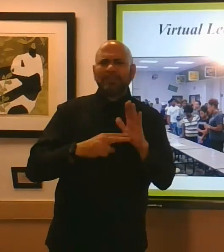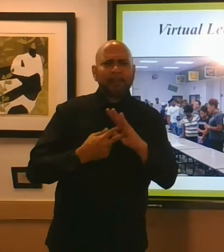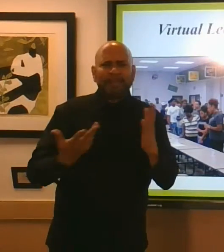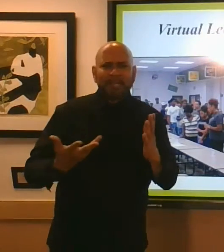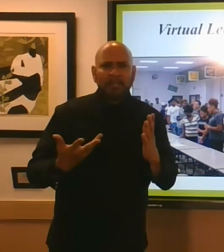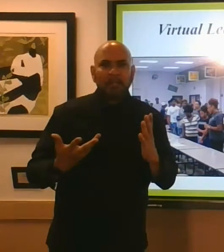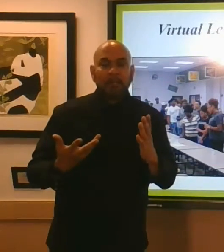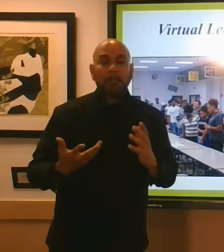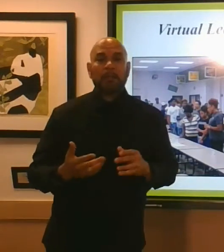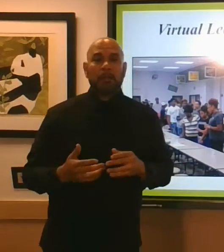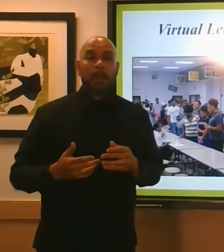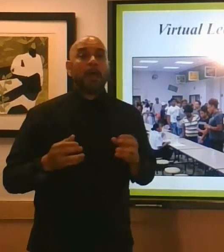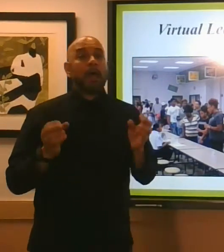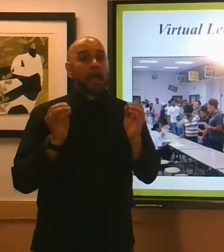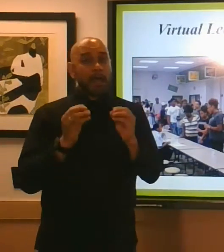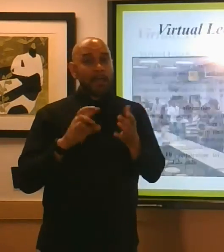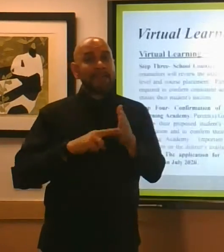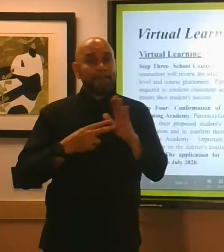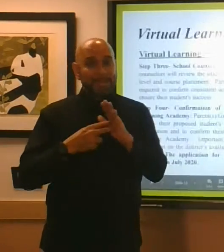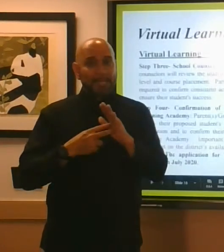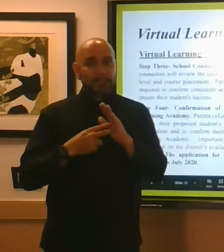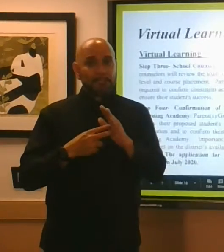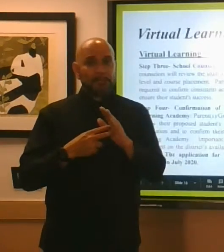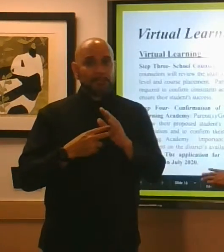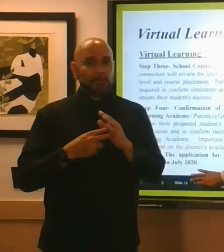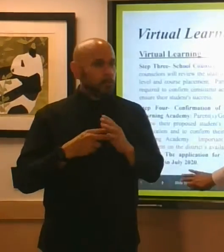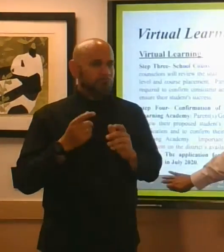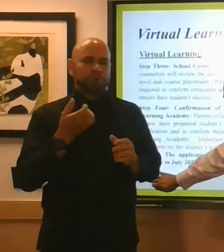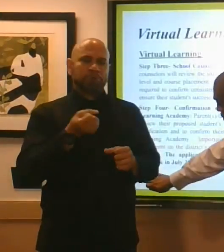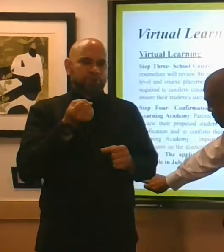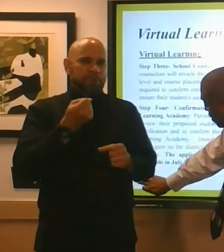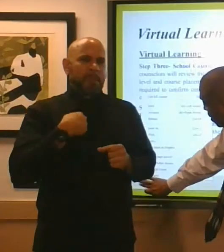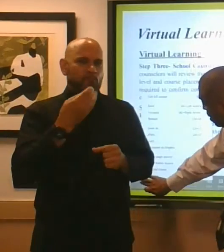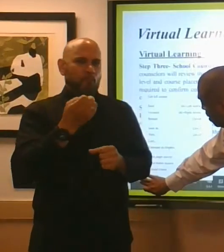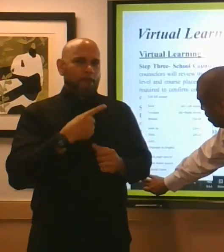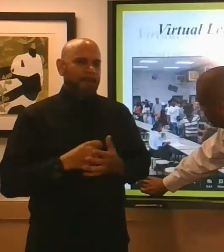let me go back